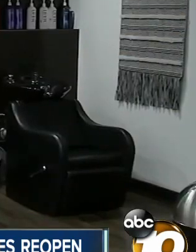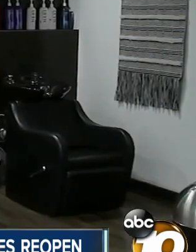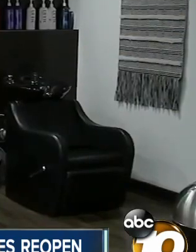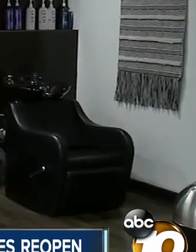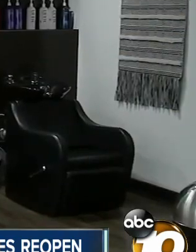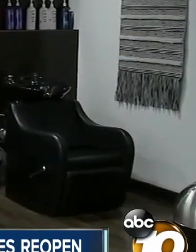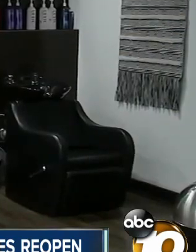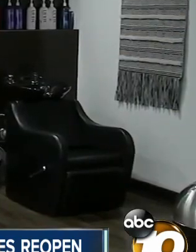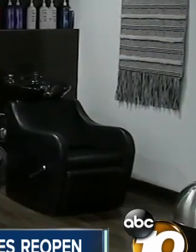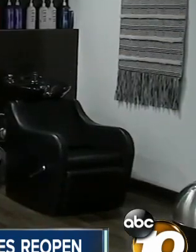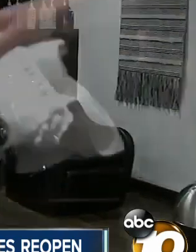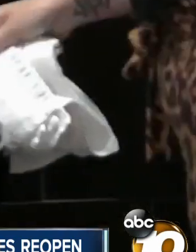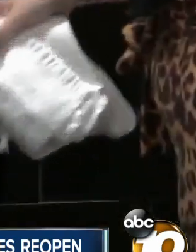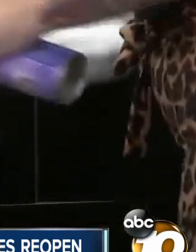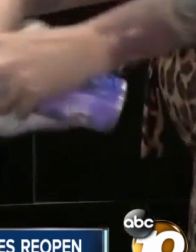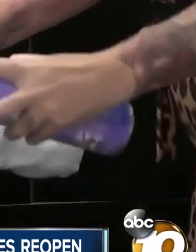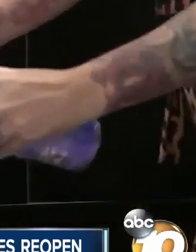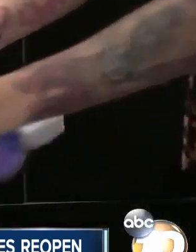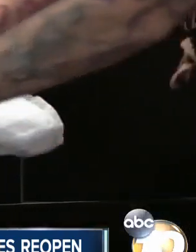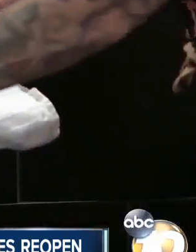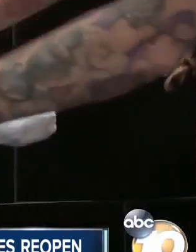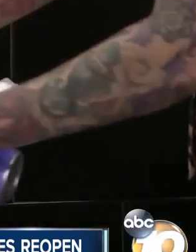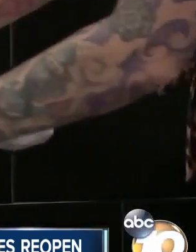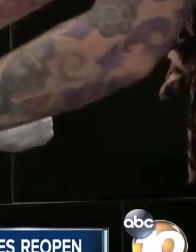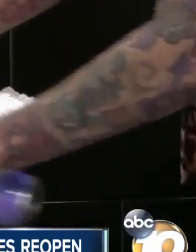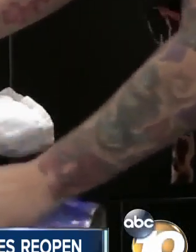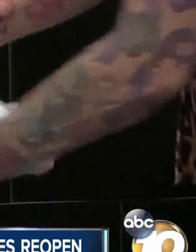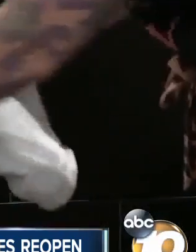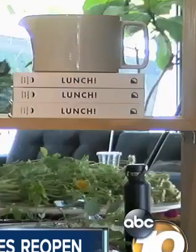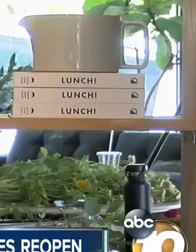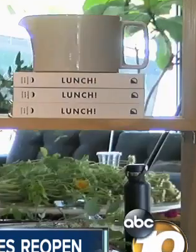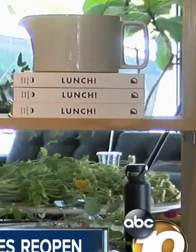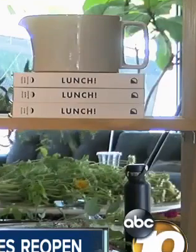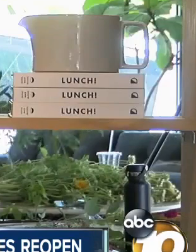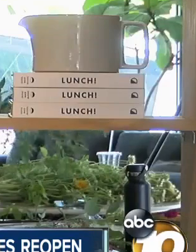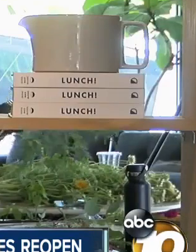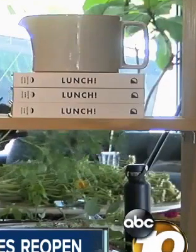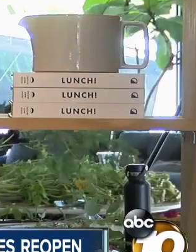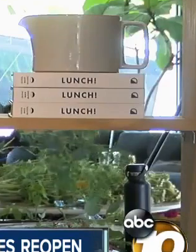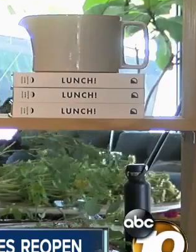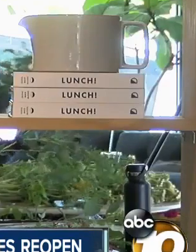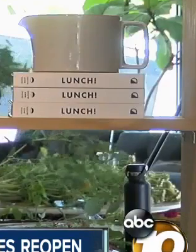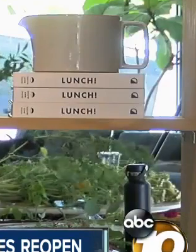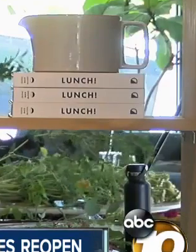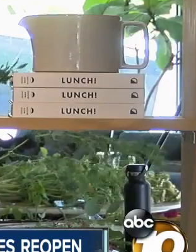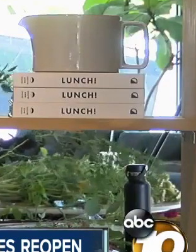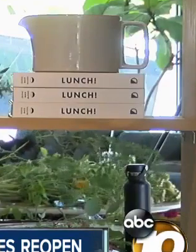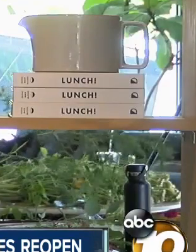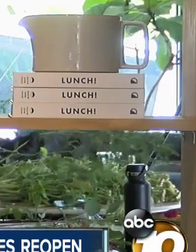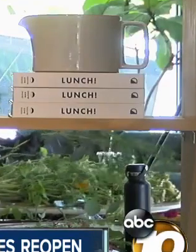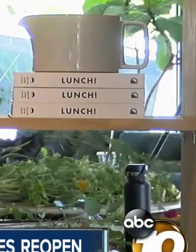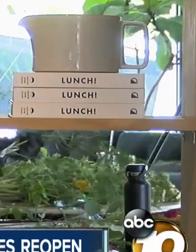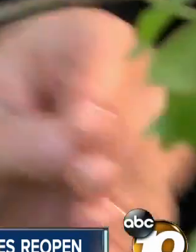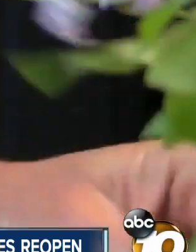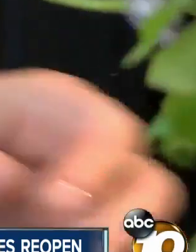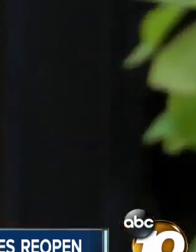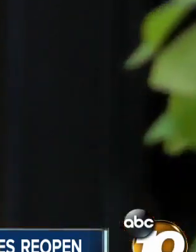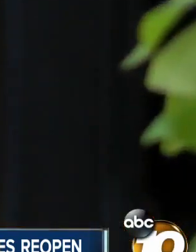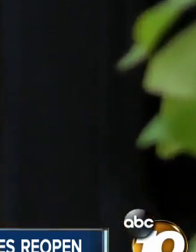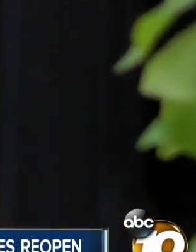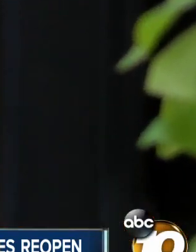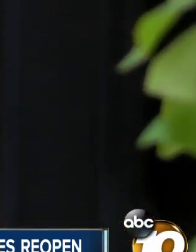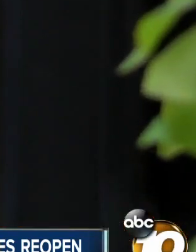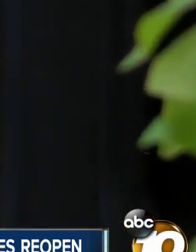The governor also says if trends continue in the right direction, hair salons and in-store retail may open in a few weeks.